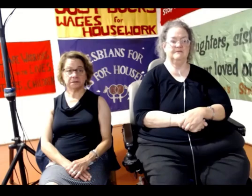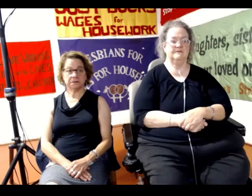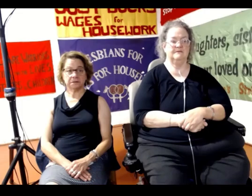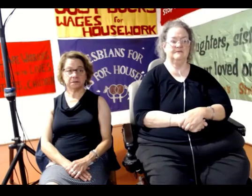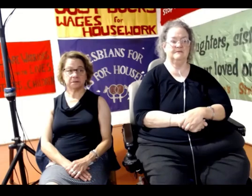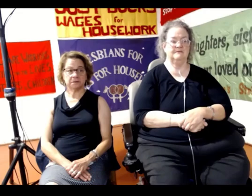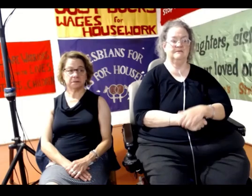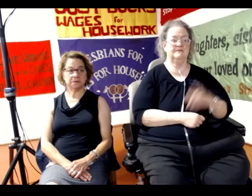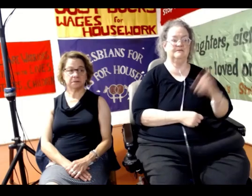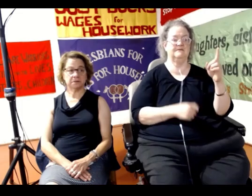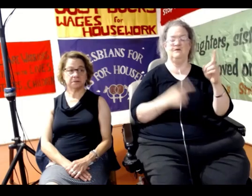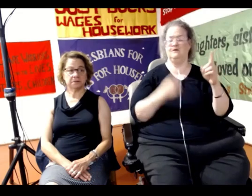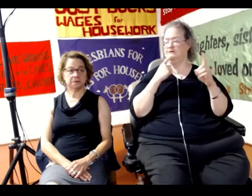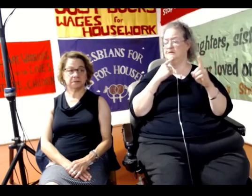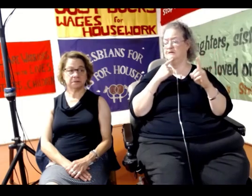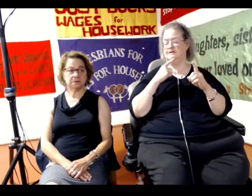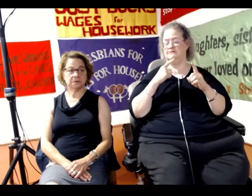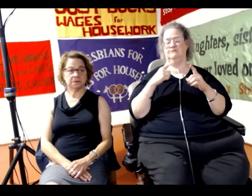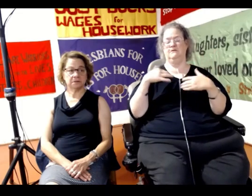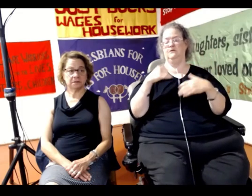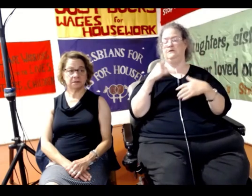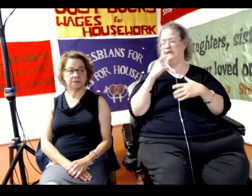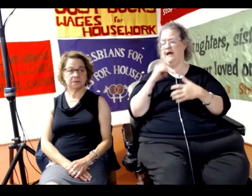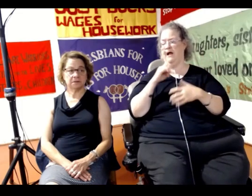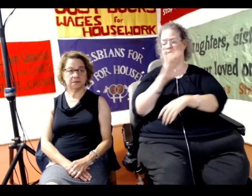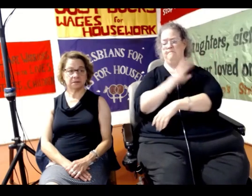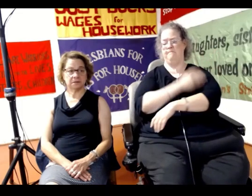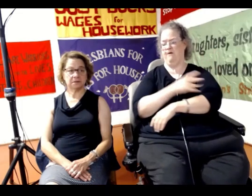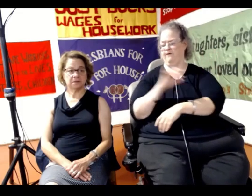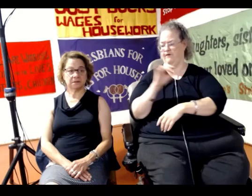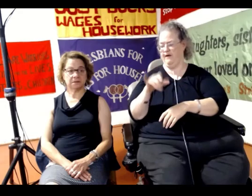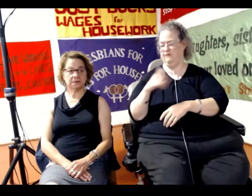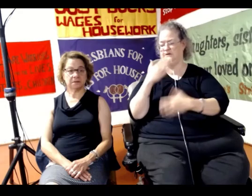can I just say how powerful that was? Thank you very much.